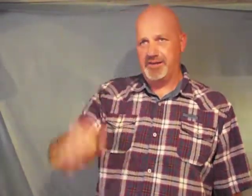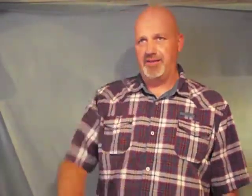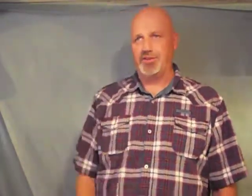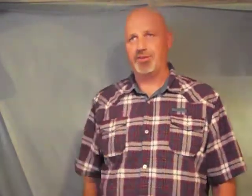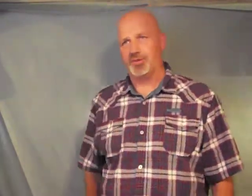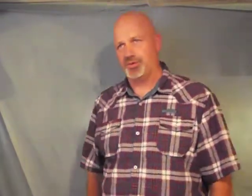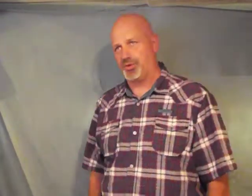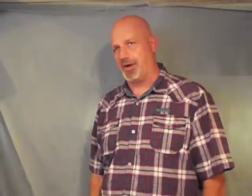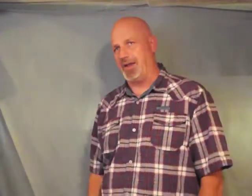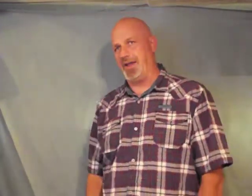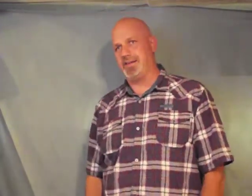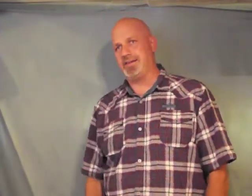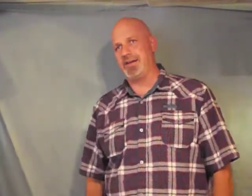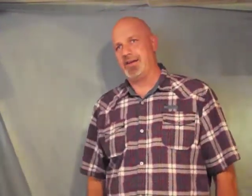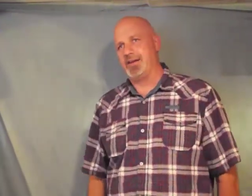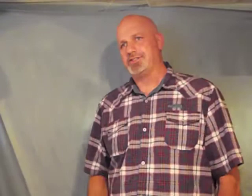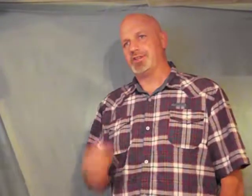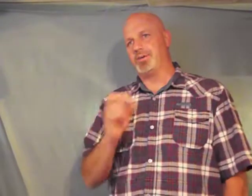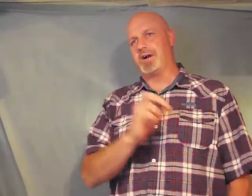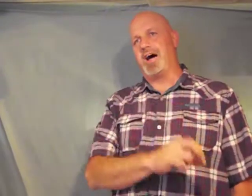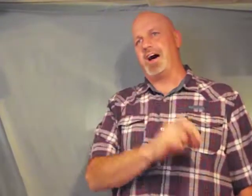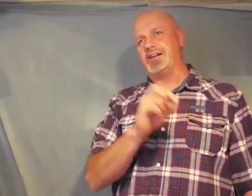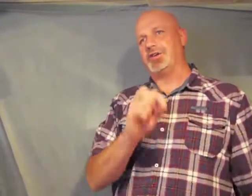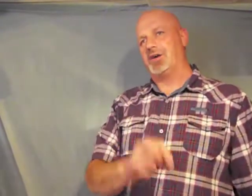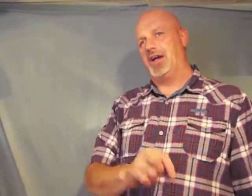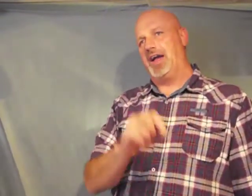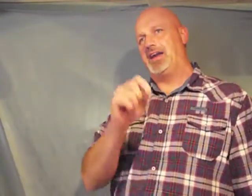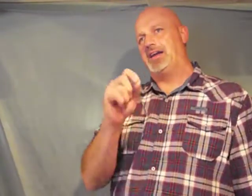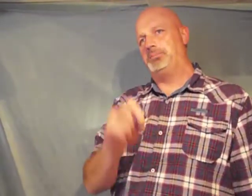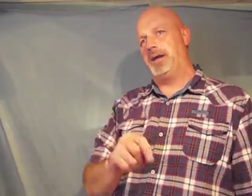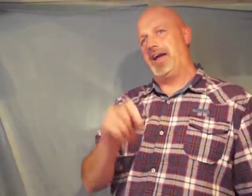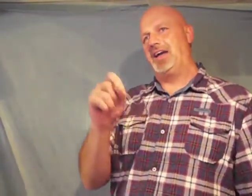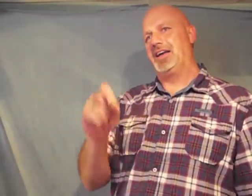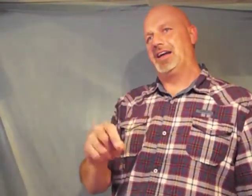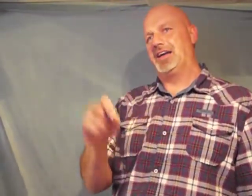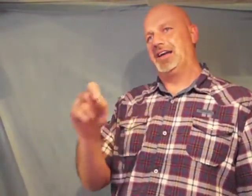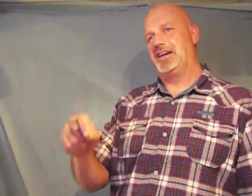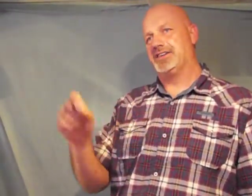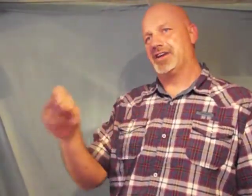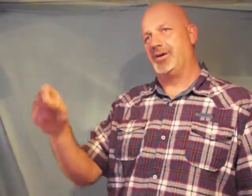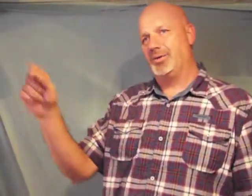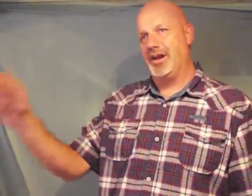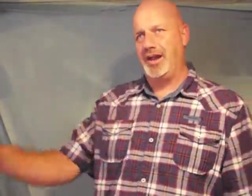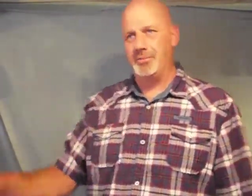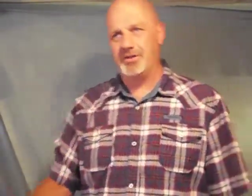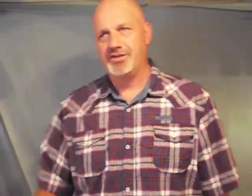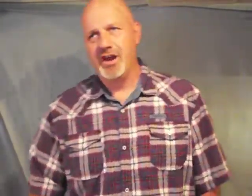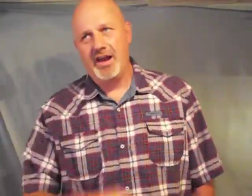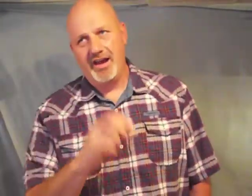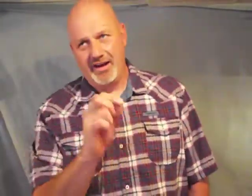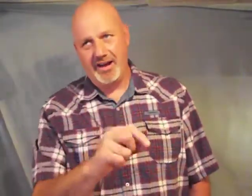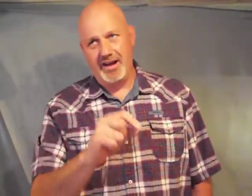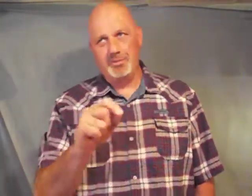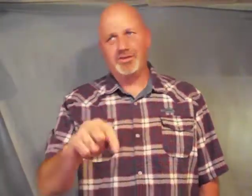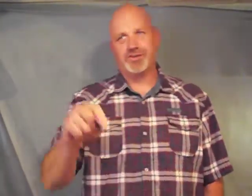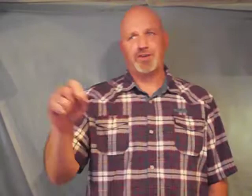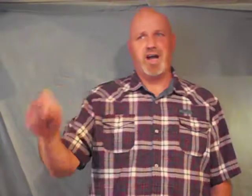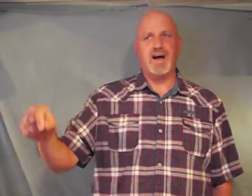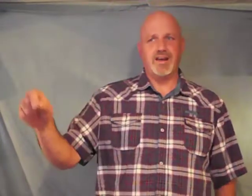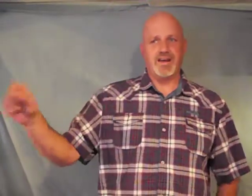through 28 so God created man in his own image in the image of God he